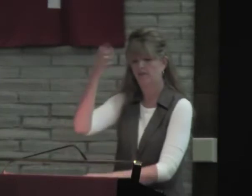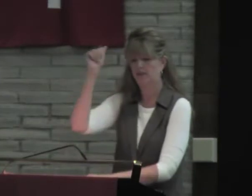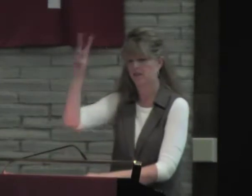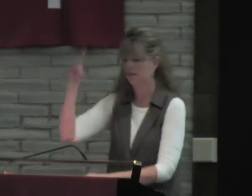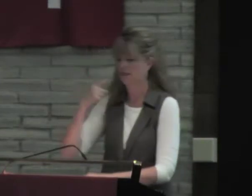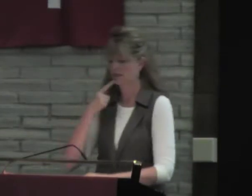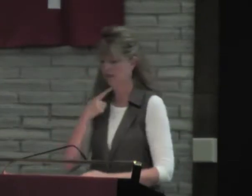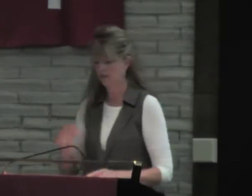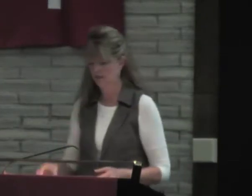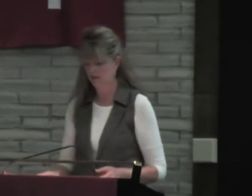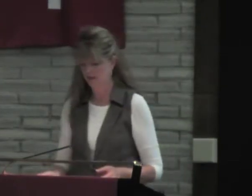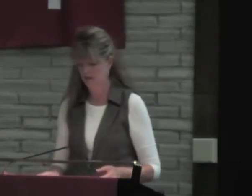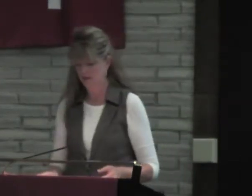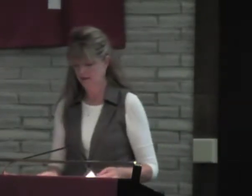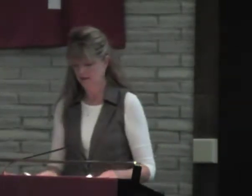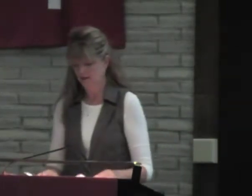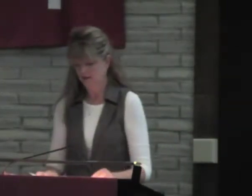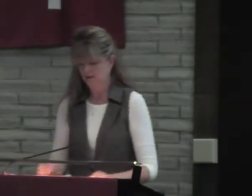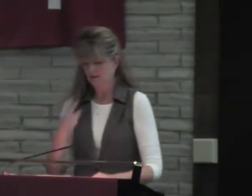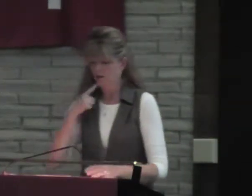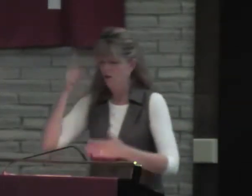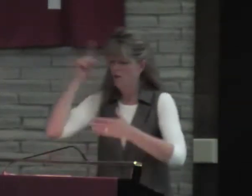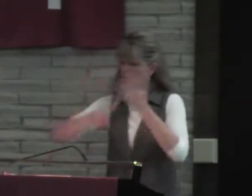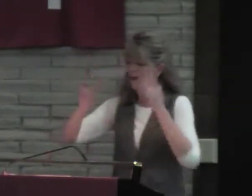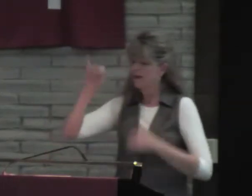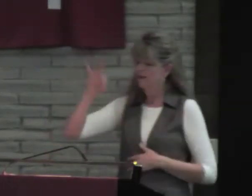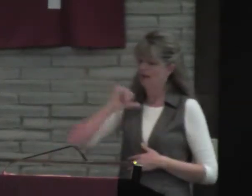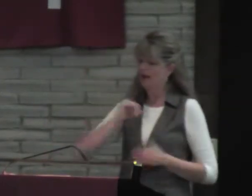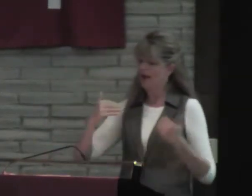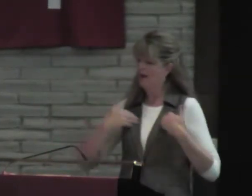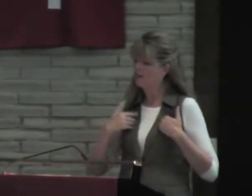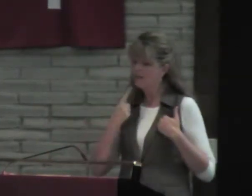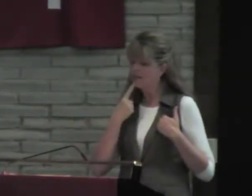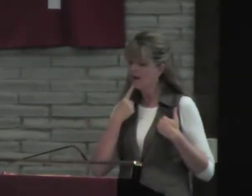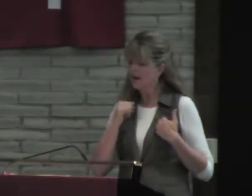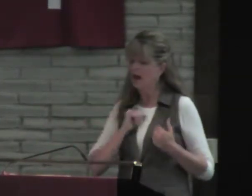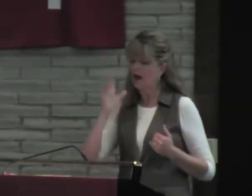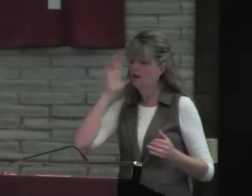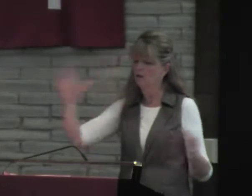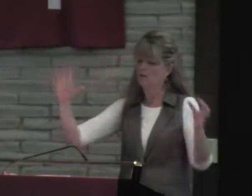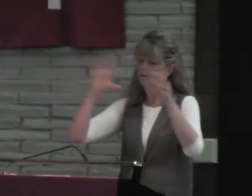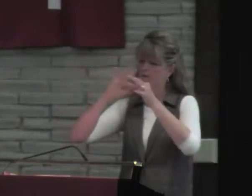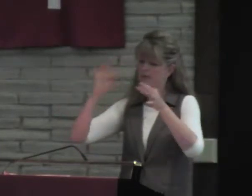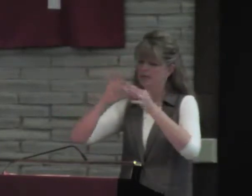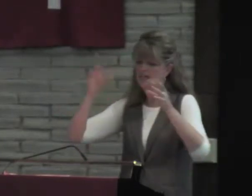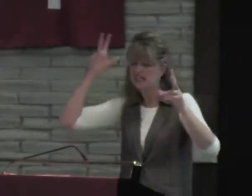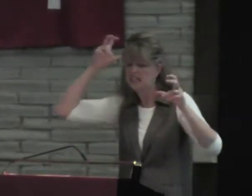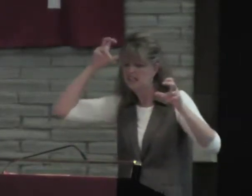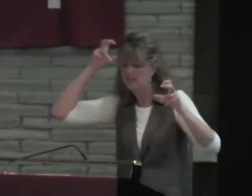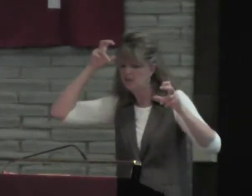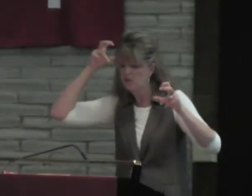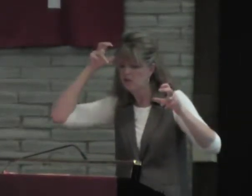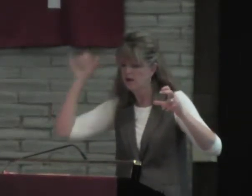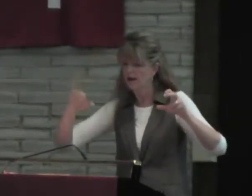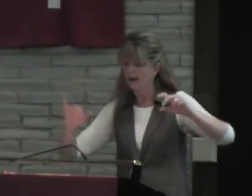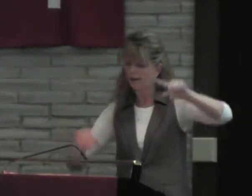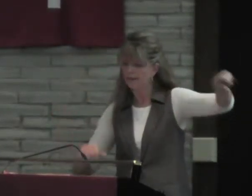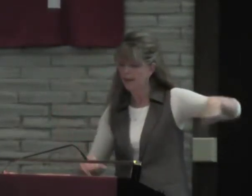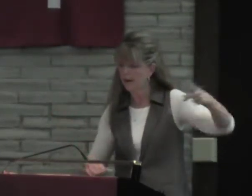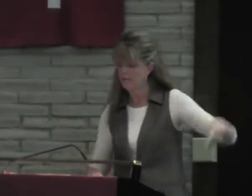So verse 15 and 16 says, If I had spoken out like that, I would have